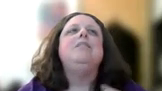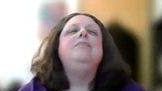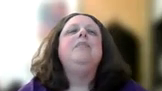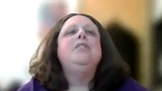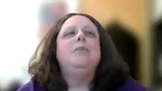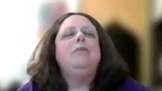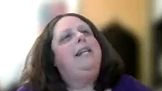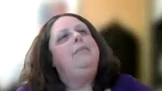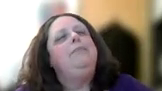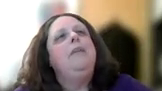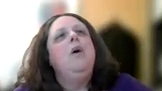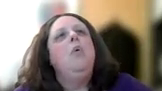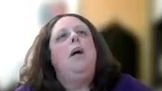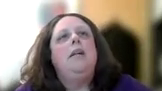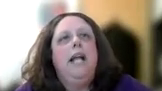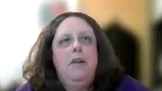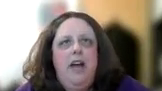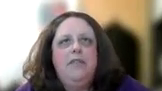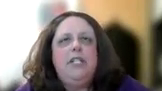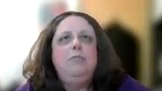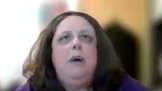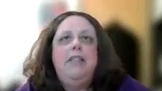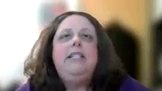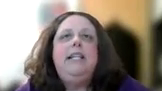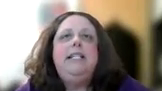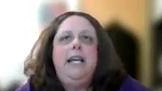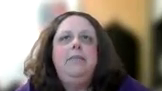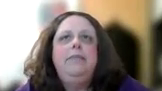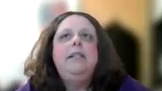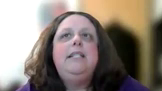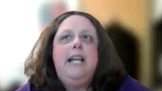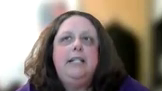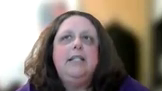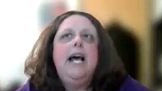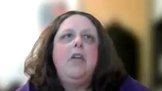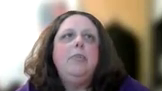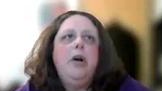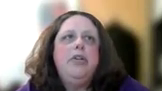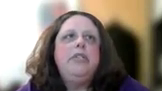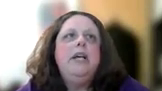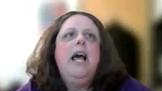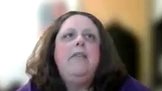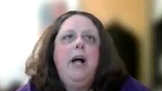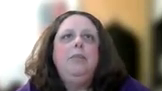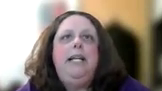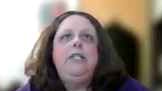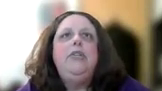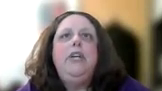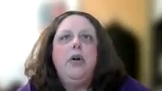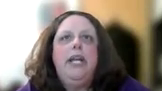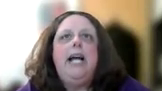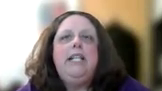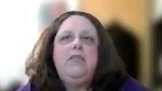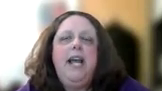think this means. So I'm going to read it. While collaborative efforts by the CDC, states, and other partners have helped lead